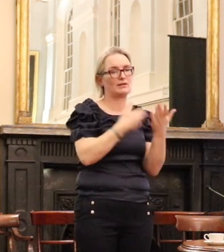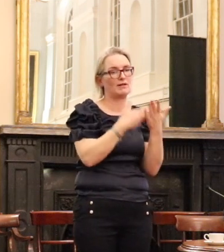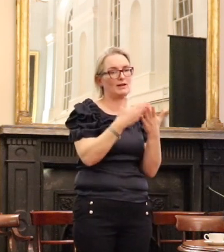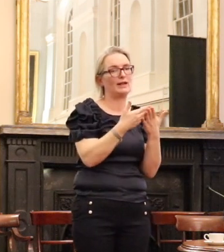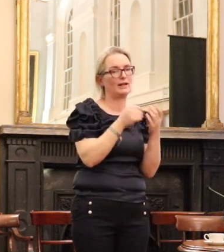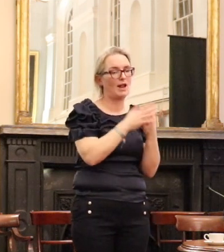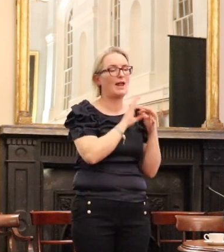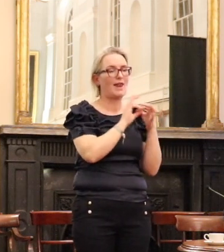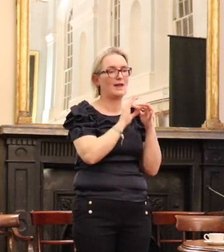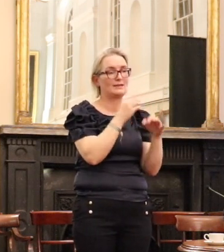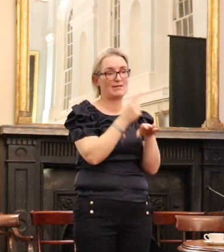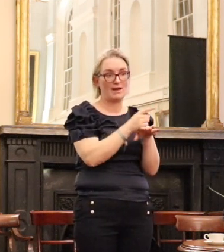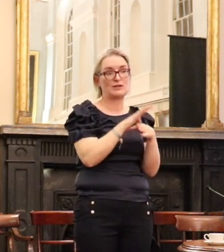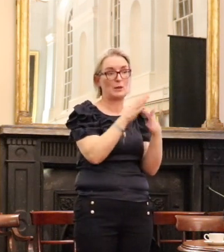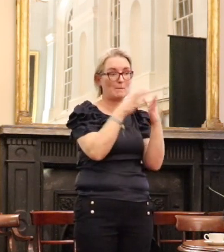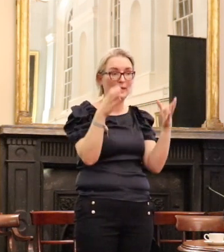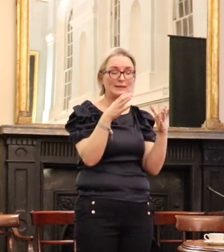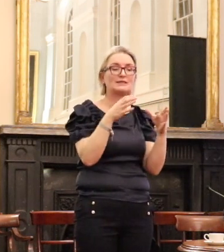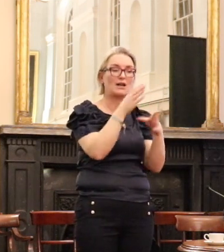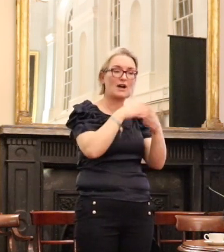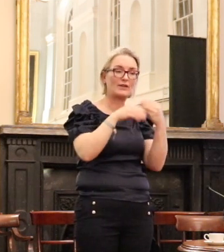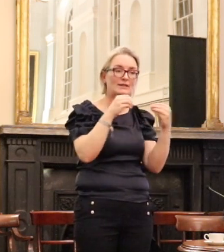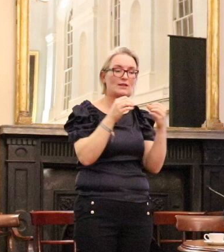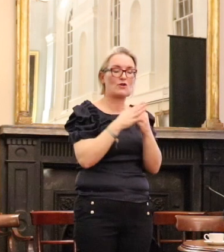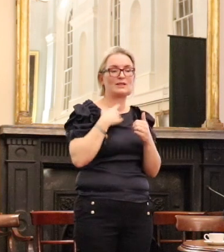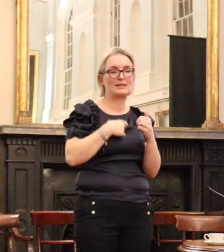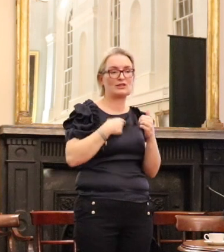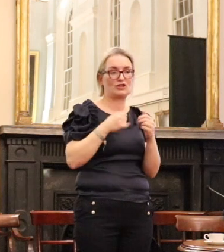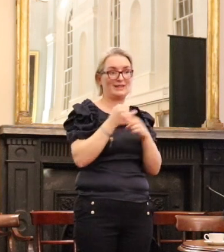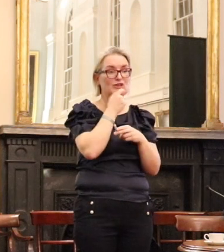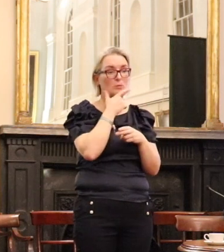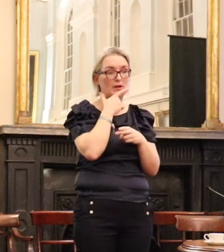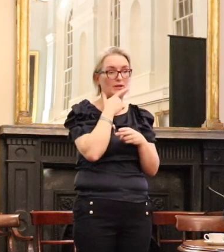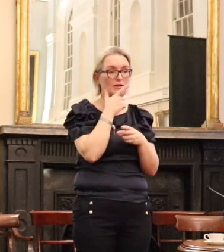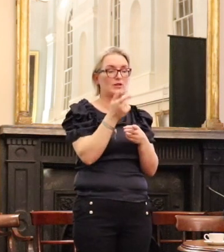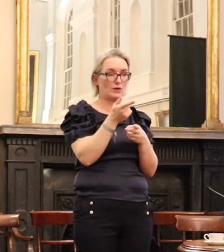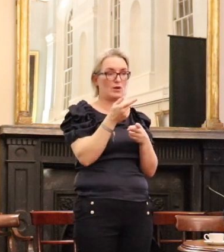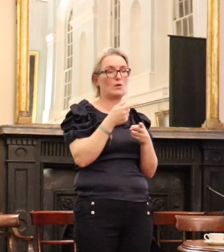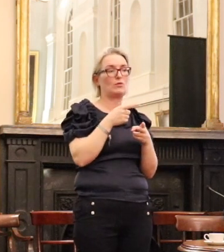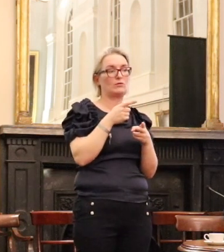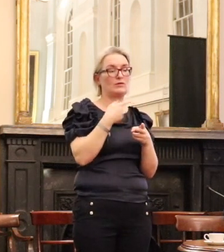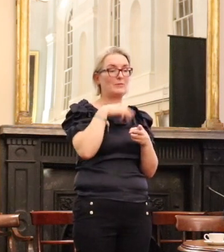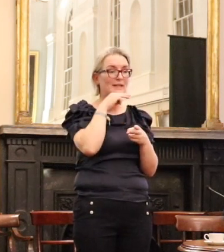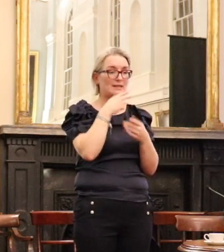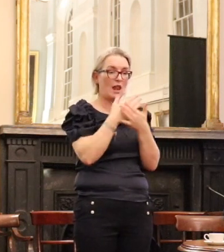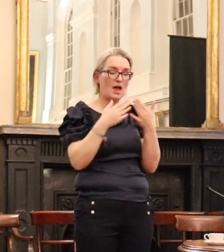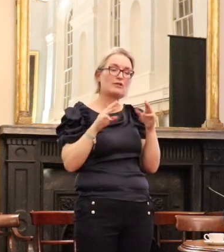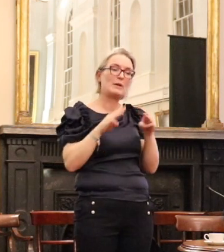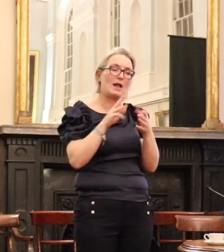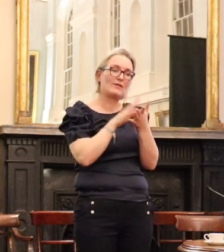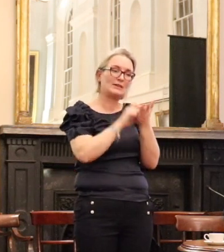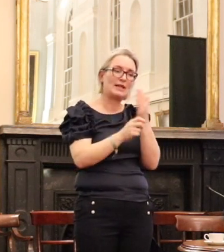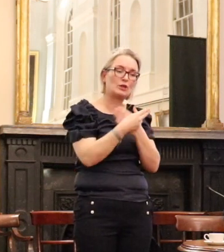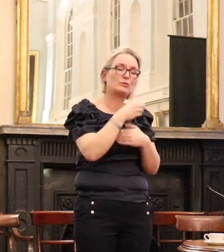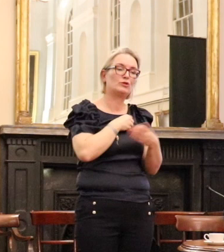huge number the biggest law offices and solicitors offices in Dublin and throughout the country now it's something to the pro-bomb and pledge to commit to the certain kinds of